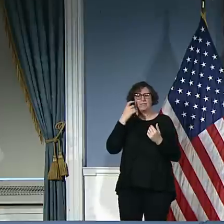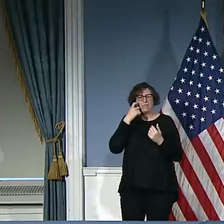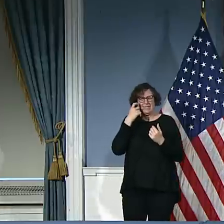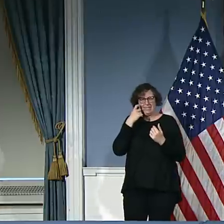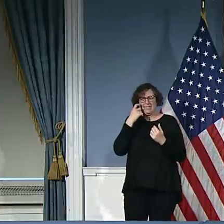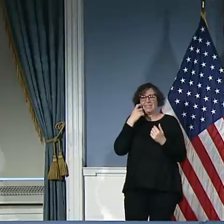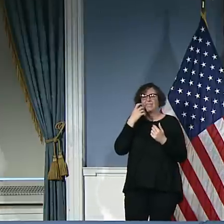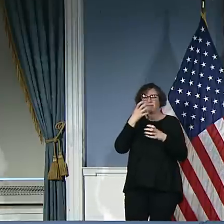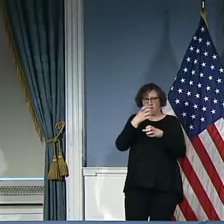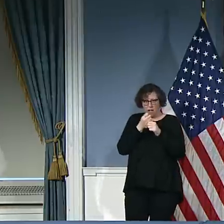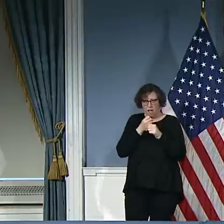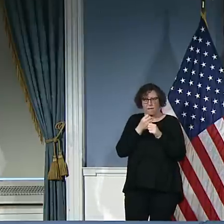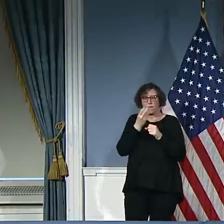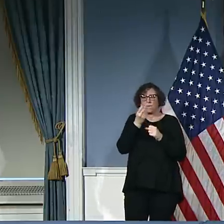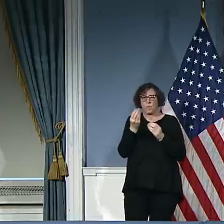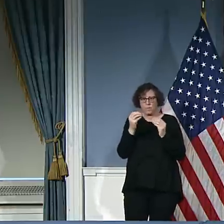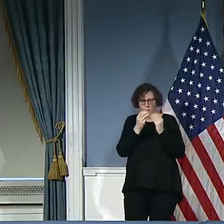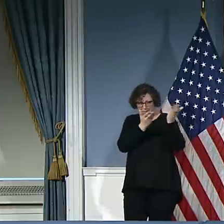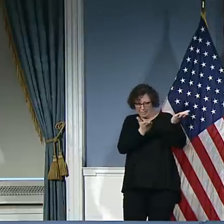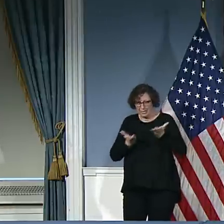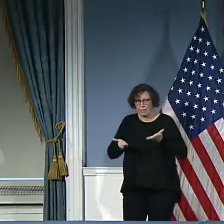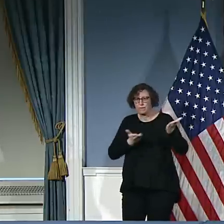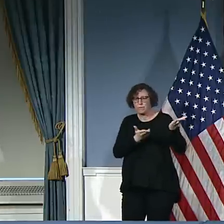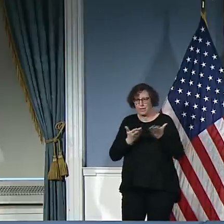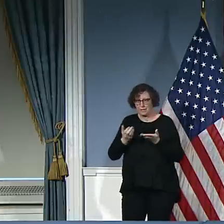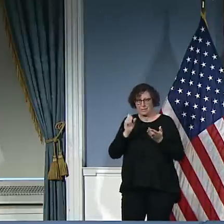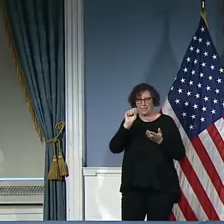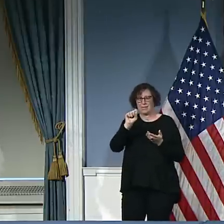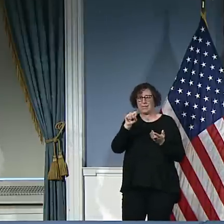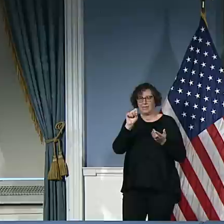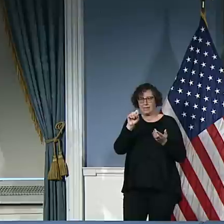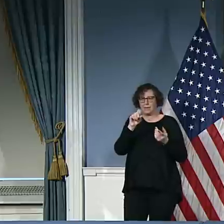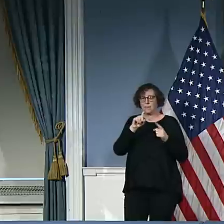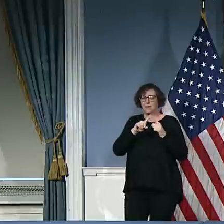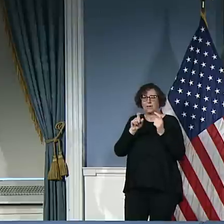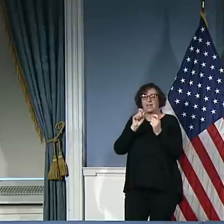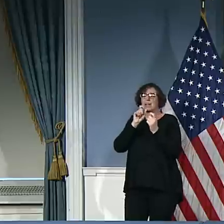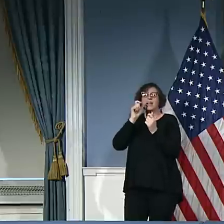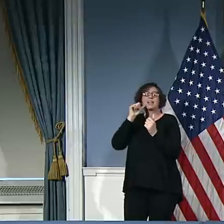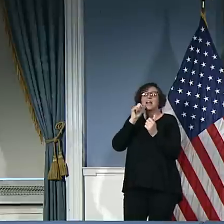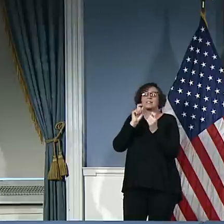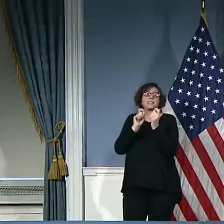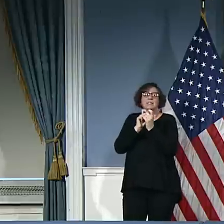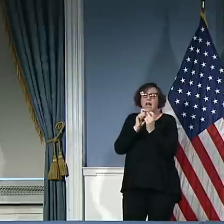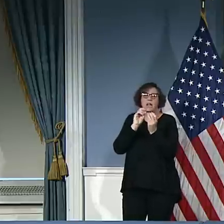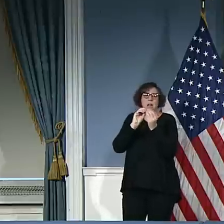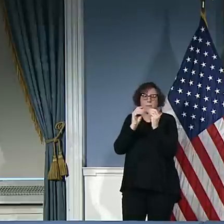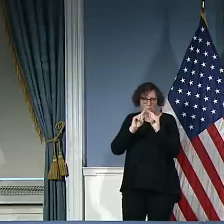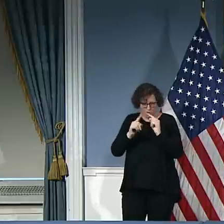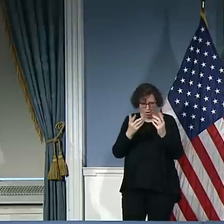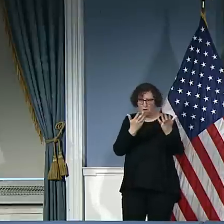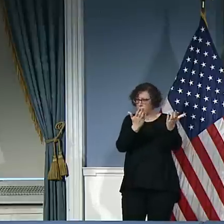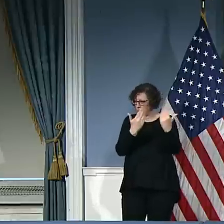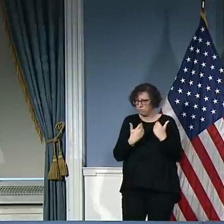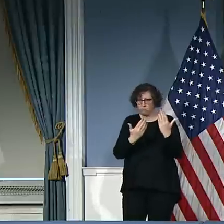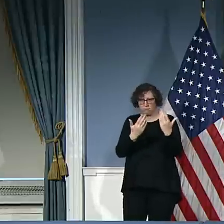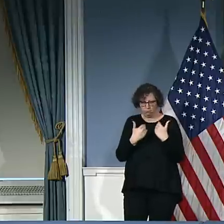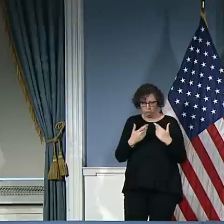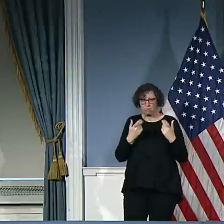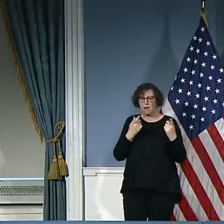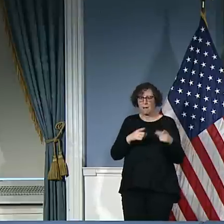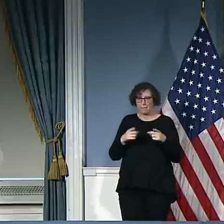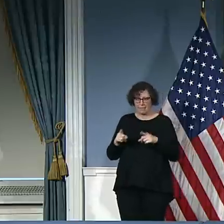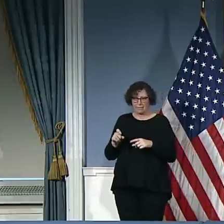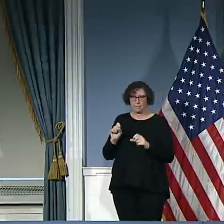of some additional PPE. I don't have exactly what arrived yet. This is just late breaking news. But I really want to